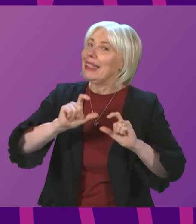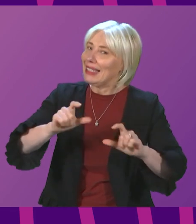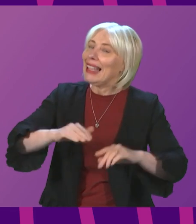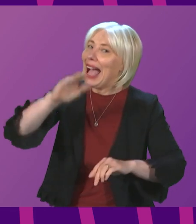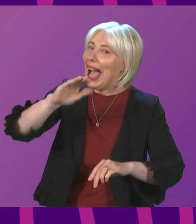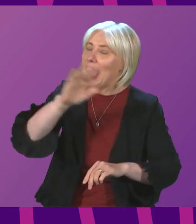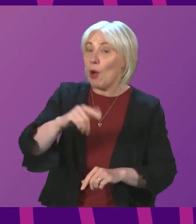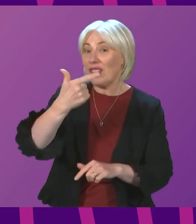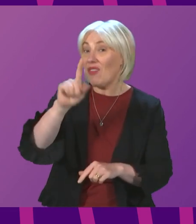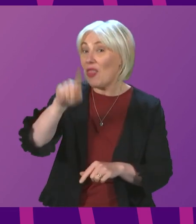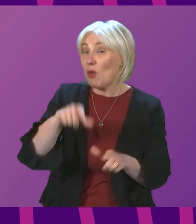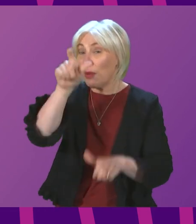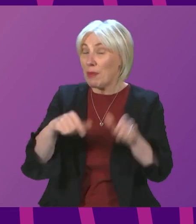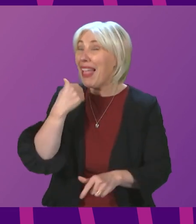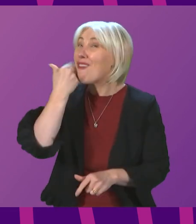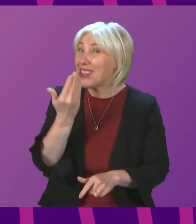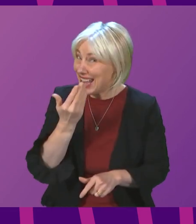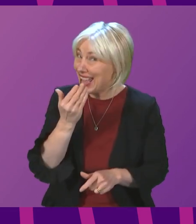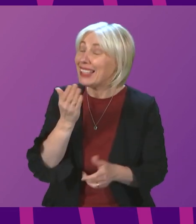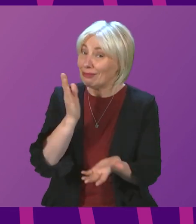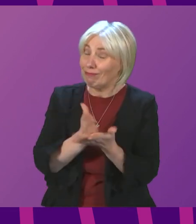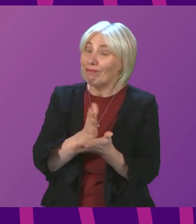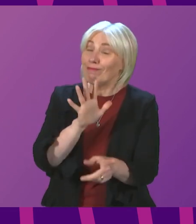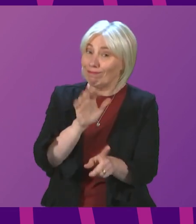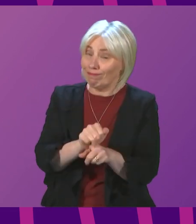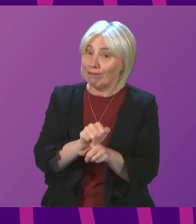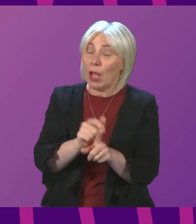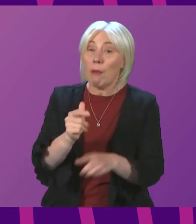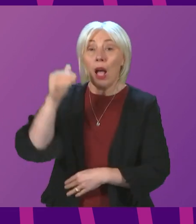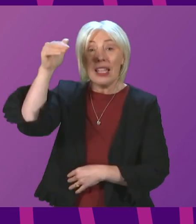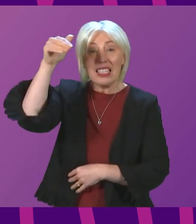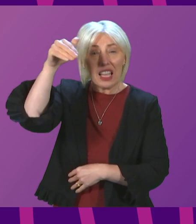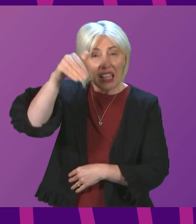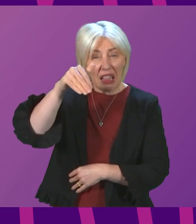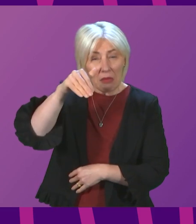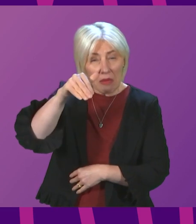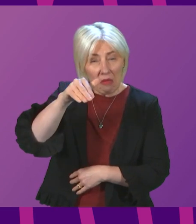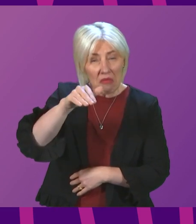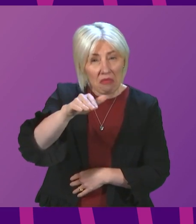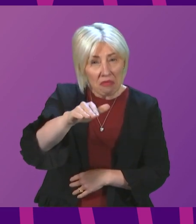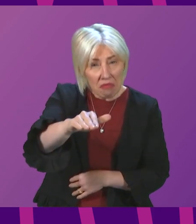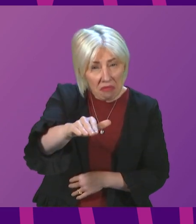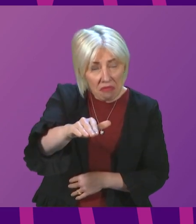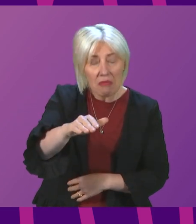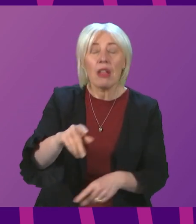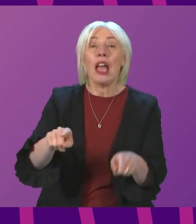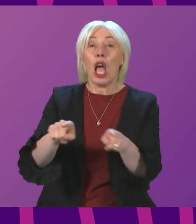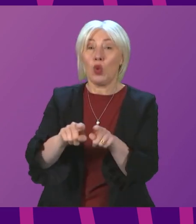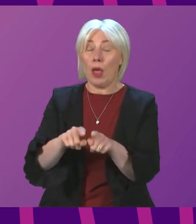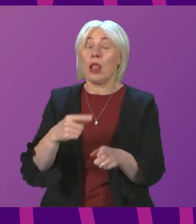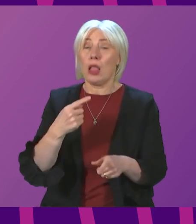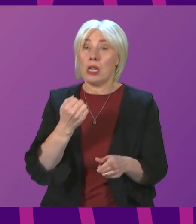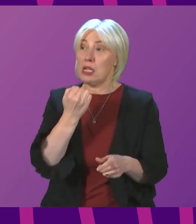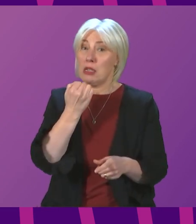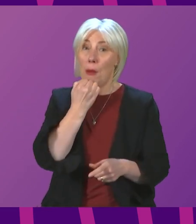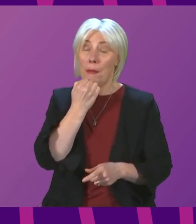7,000 cases a day being confirmed just now. Indeed, the decline may be starting to plateau and also, as I reported earlier, cases